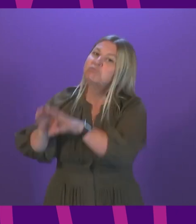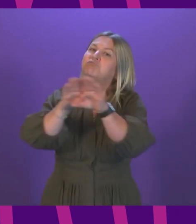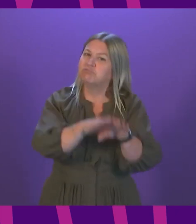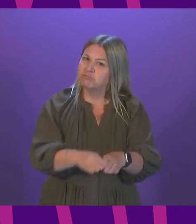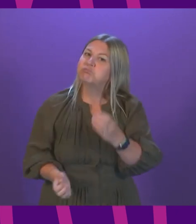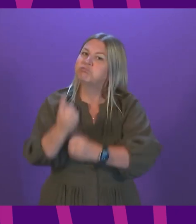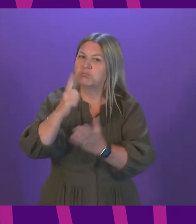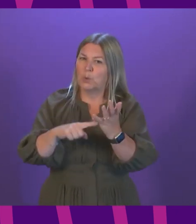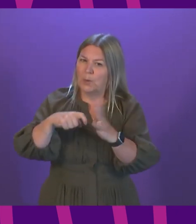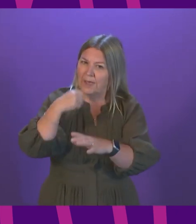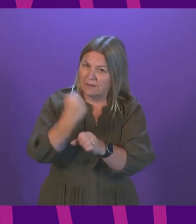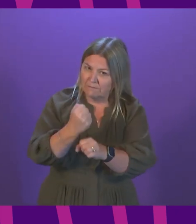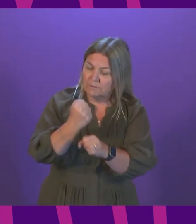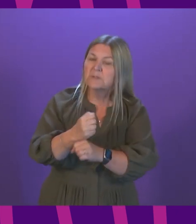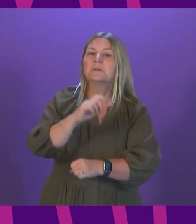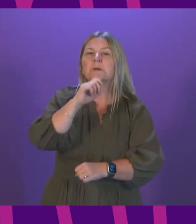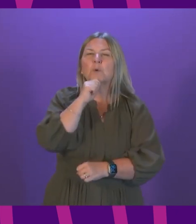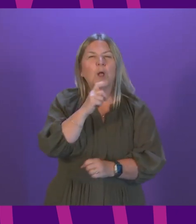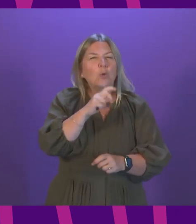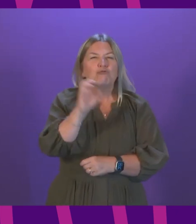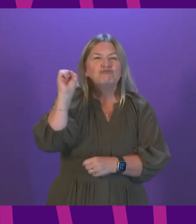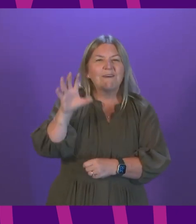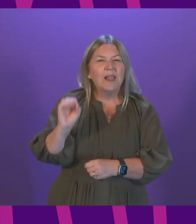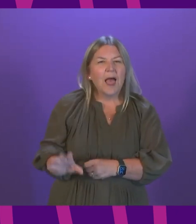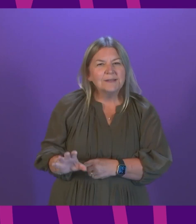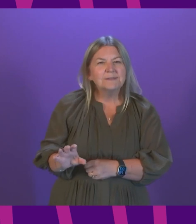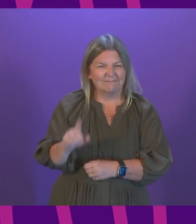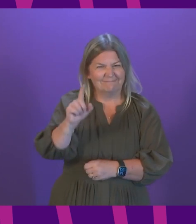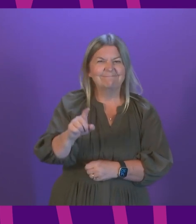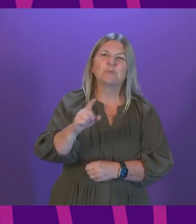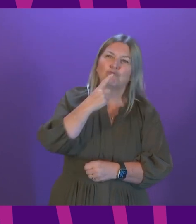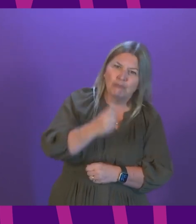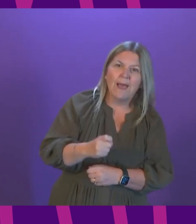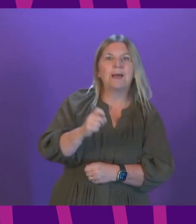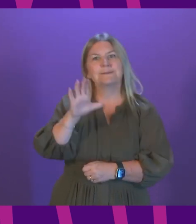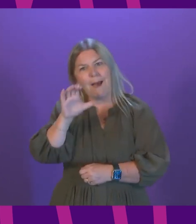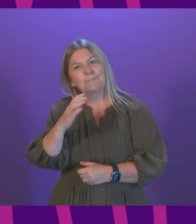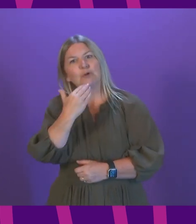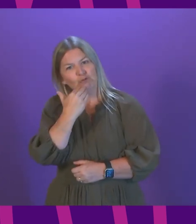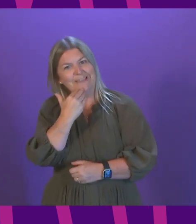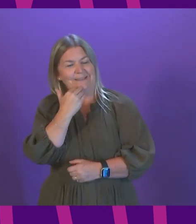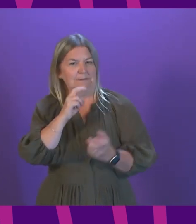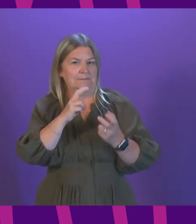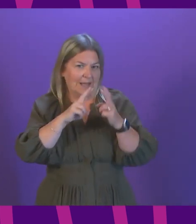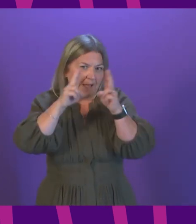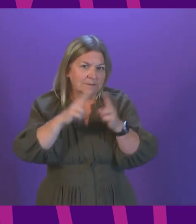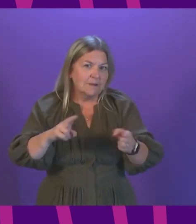being made by the UK government, amend the traffic light system for international travel. The green and amber lists are effectively being